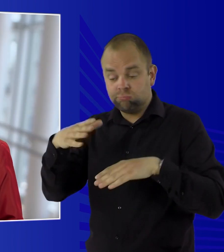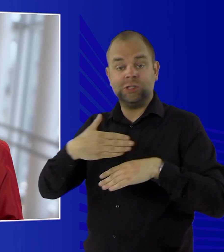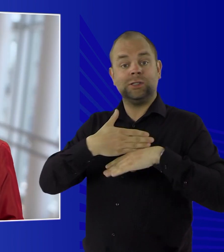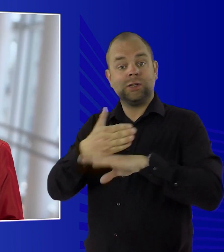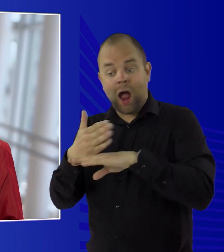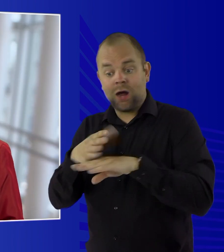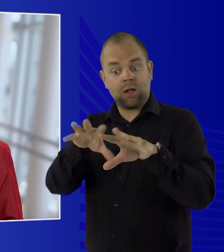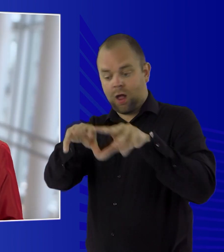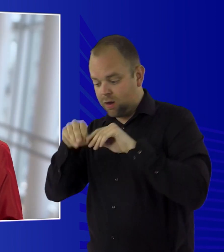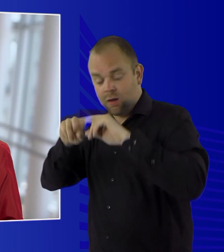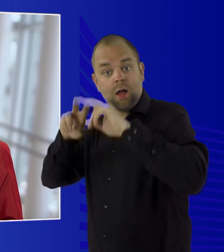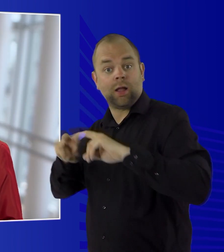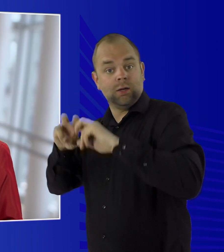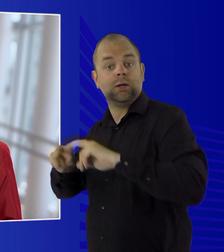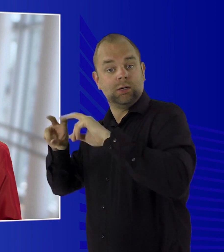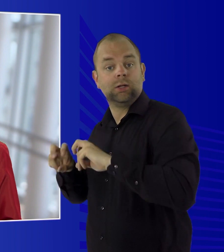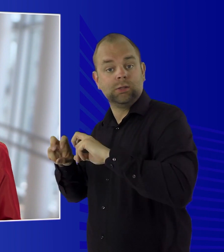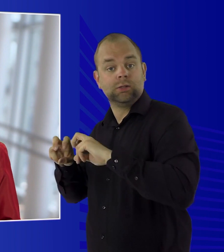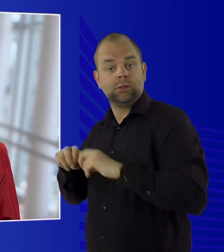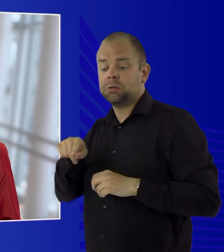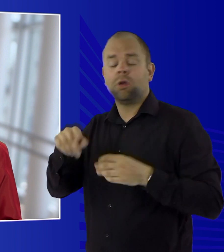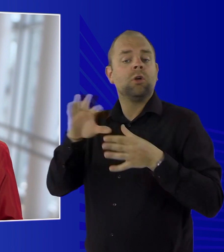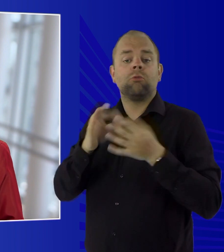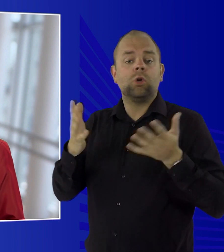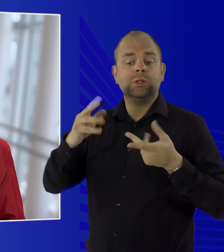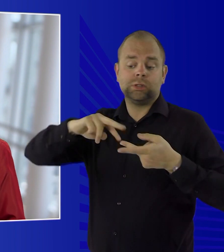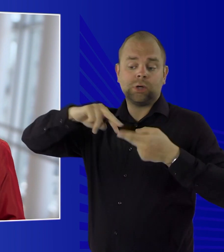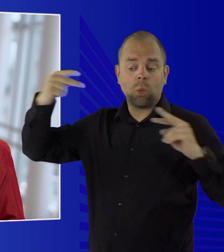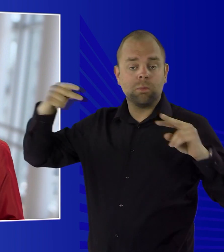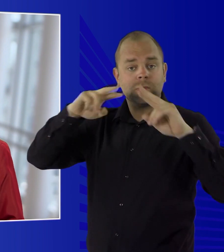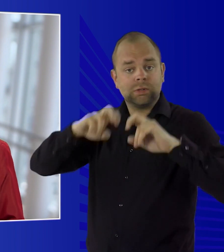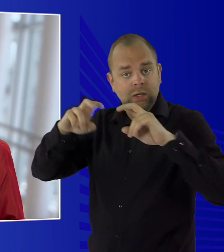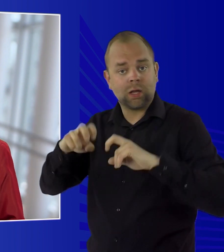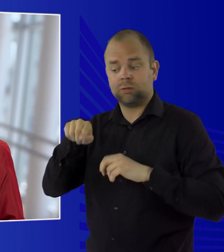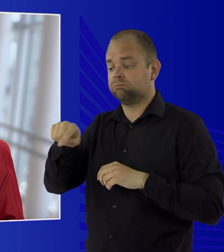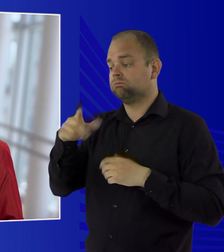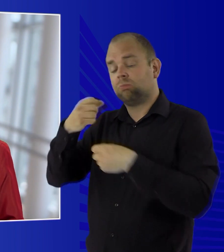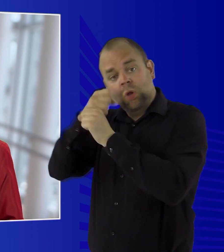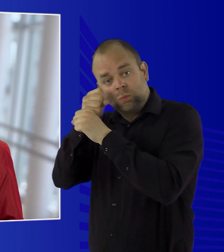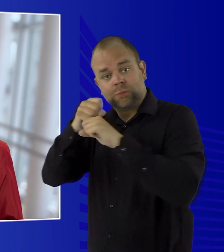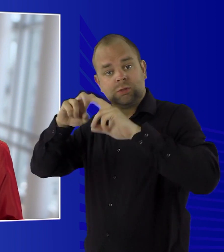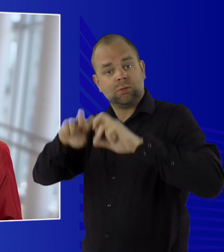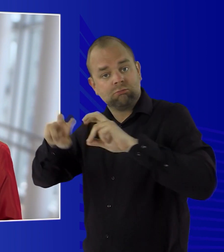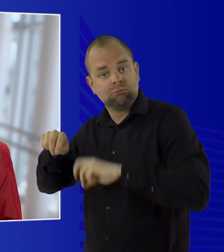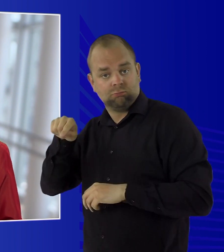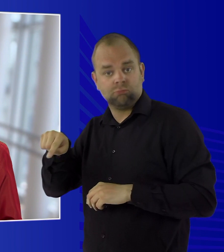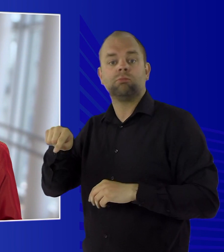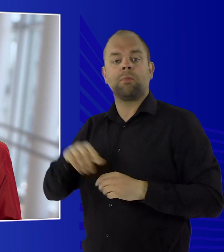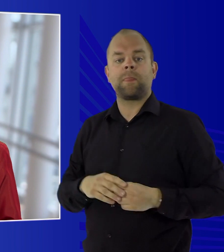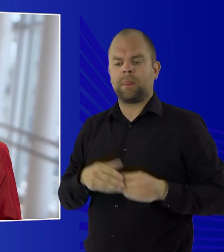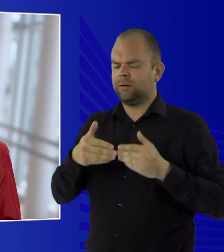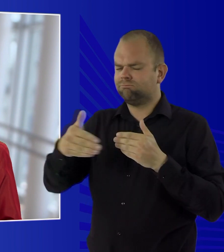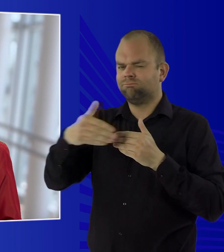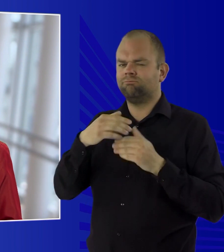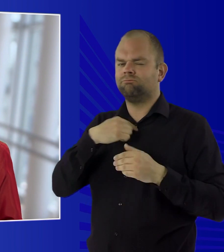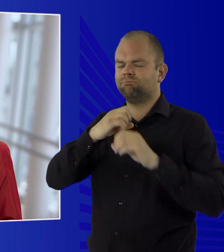microscopy and clinical data, for example. Within a few days we expect thousands of